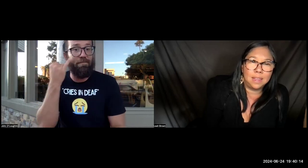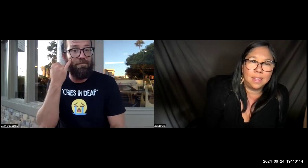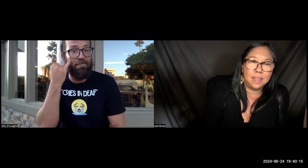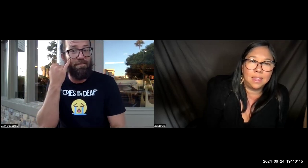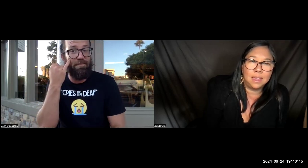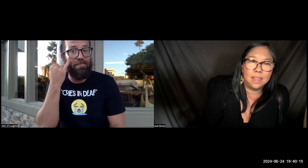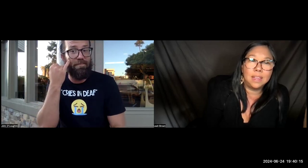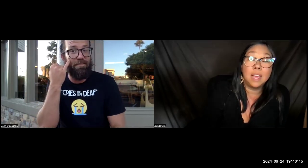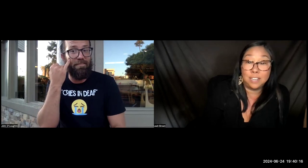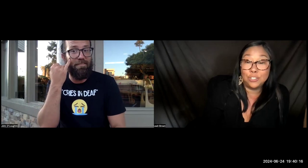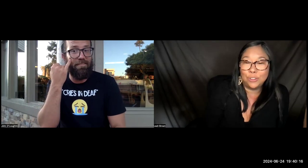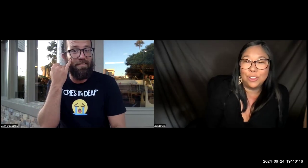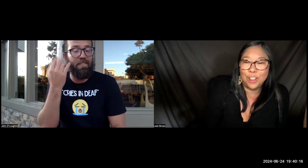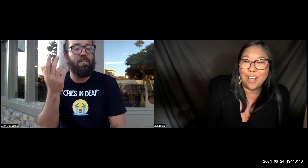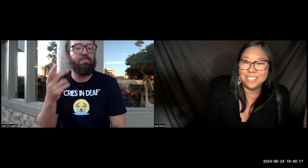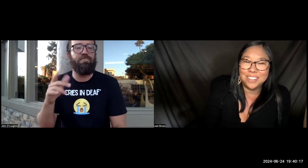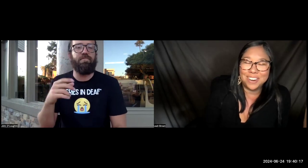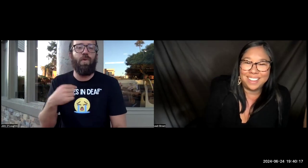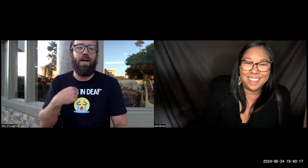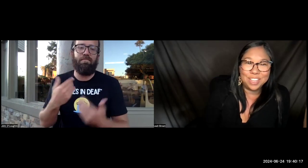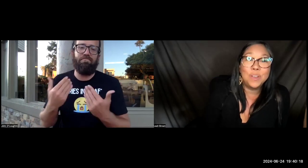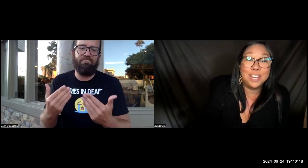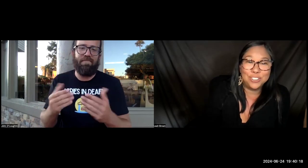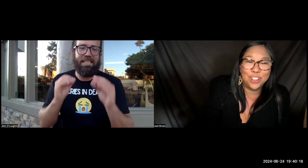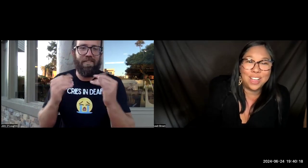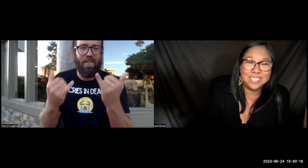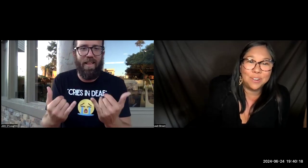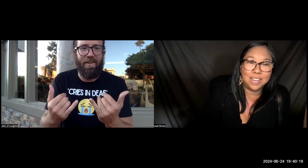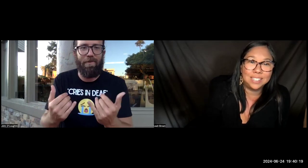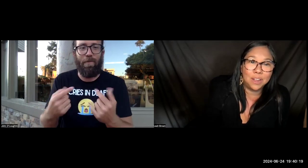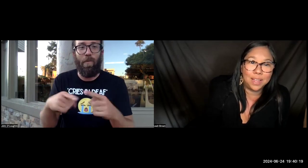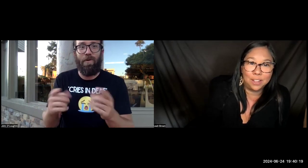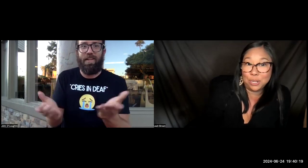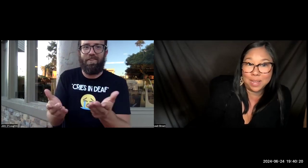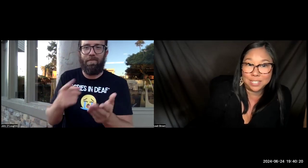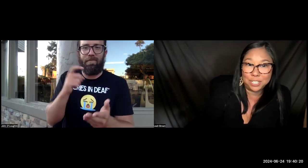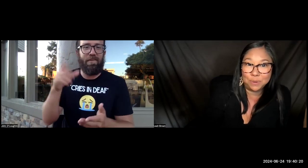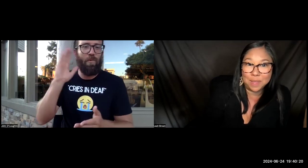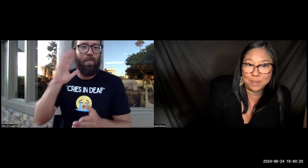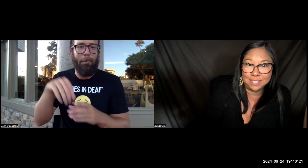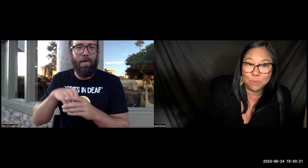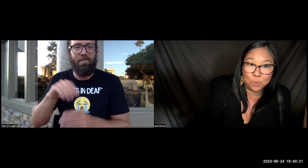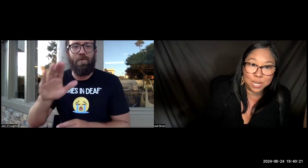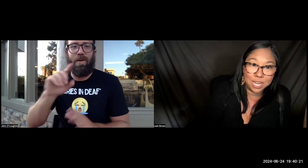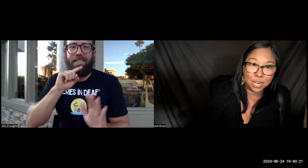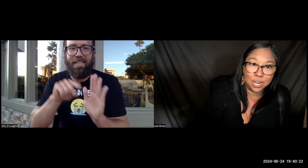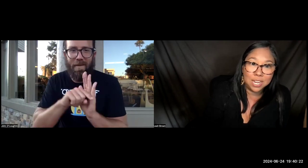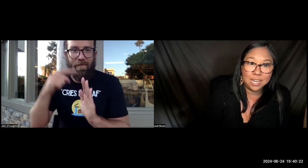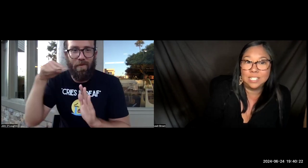A conditional clause, conditional clause. Sorry. Thank you. Conditional clause. So I can go ahead. I'll go ahead and teach you what that means while we're here, because